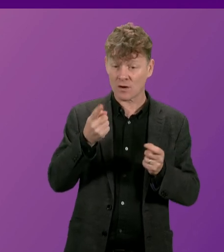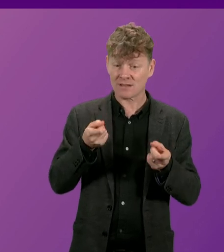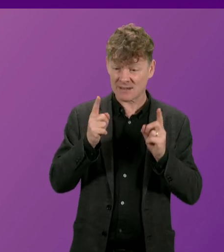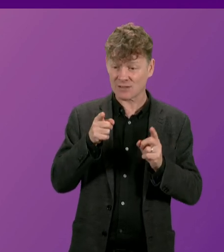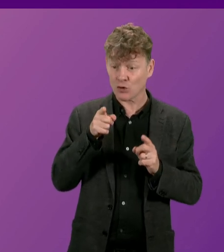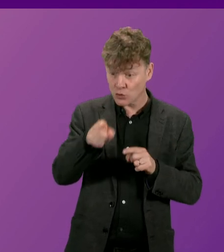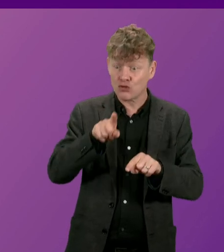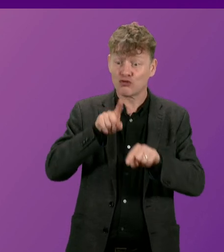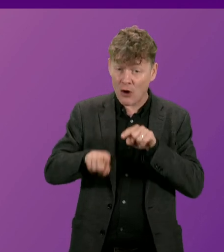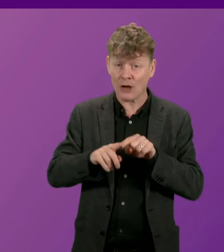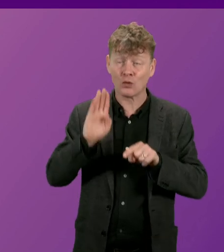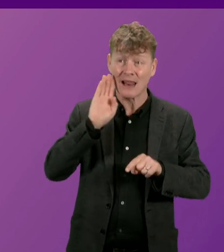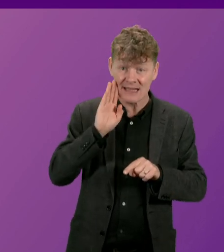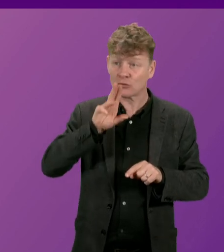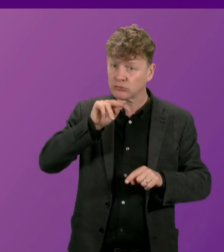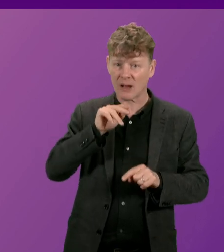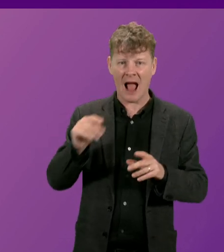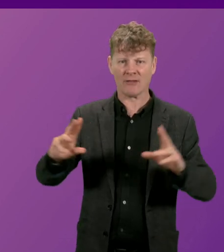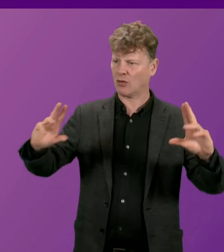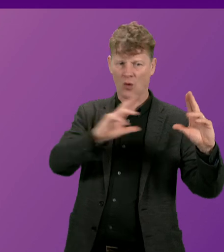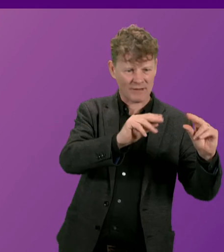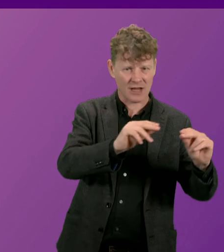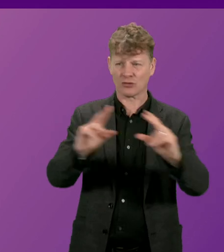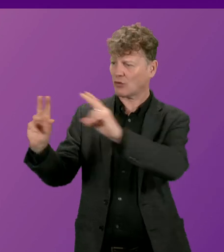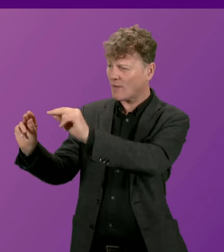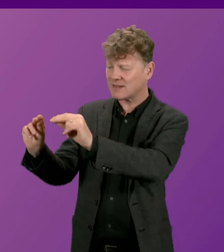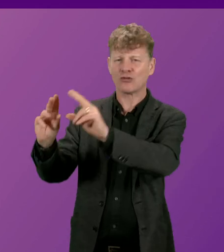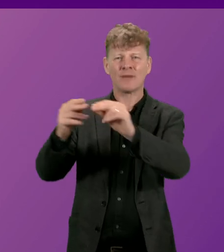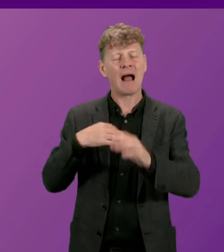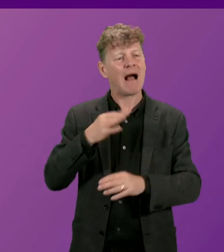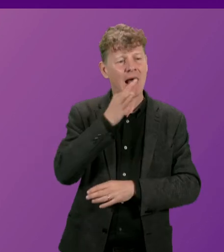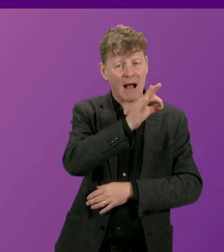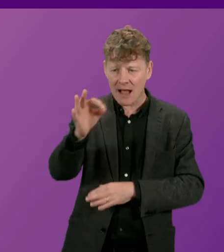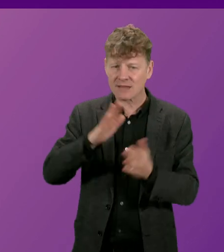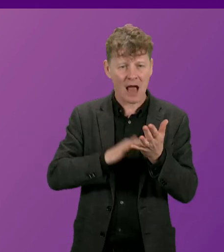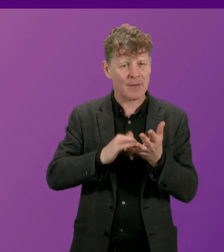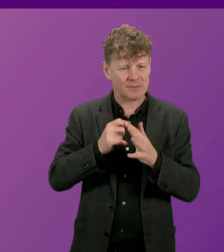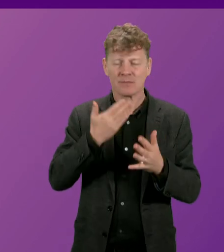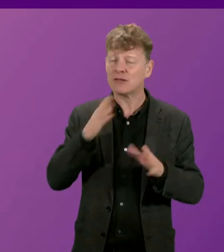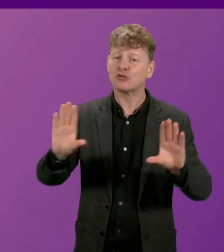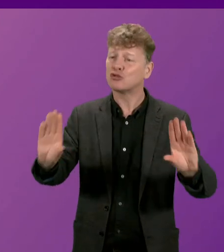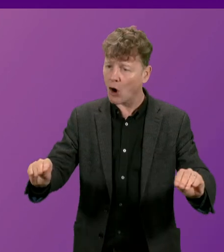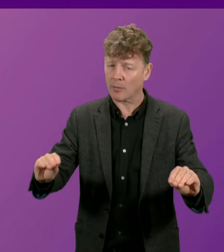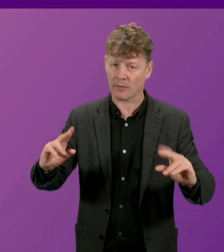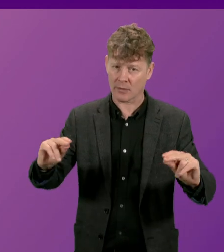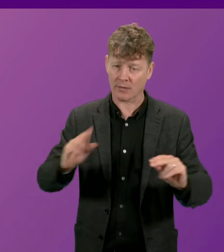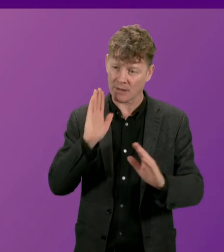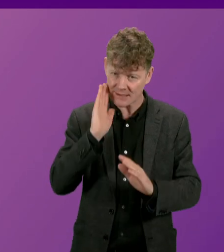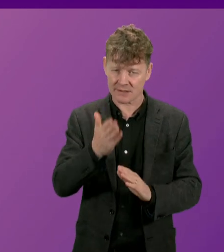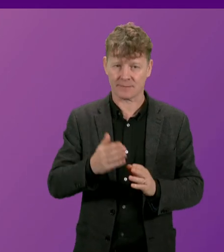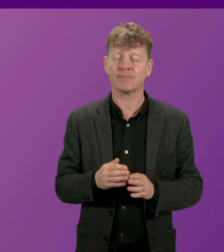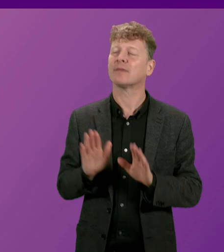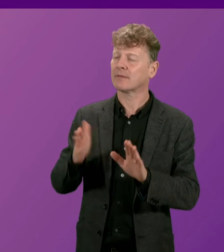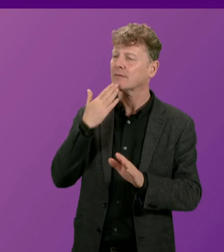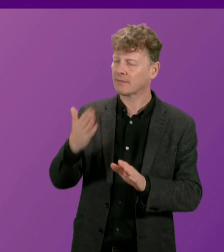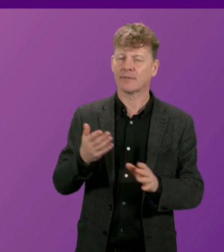response there is a conversation carrying on across these benches and I would ask members to stop. First Minister. President Officer, the